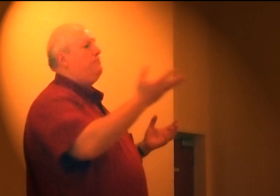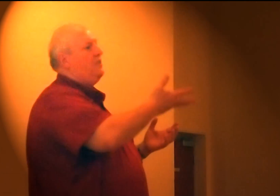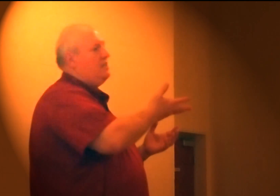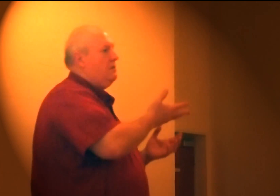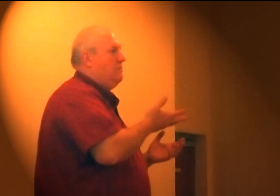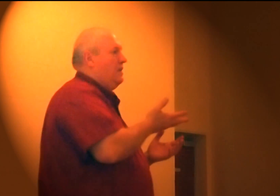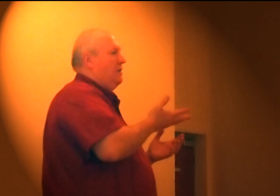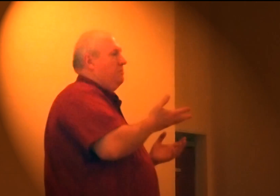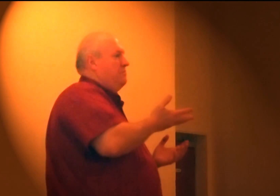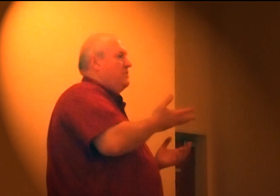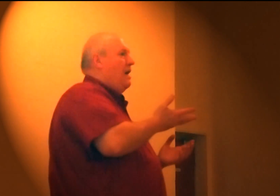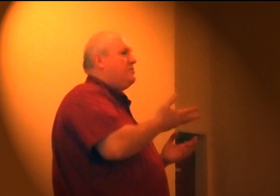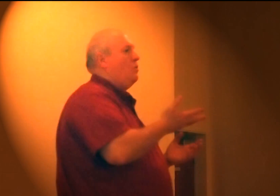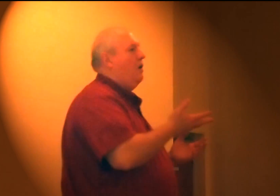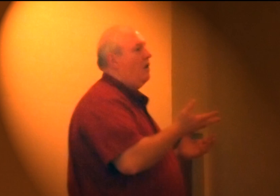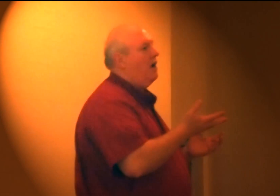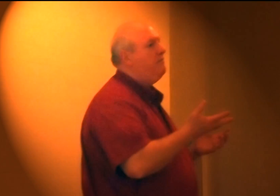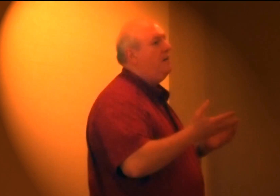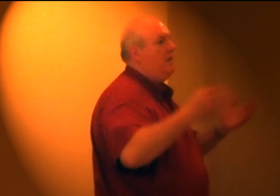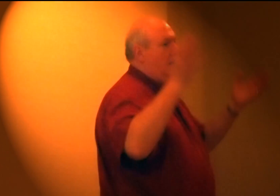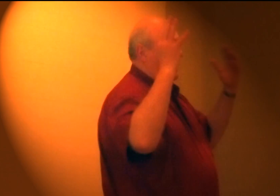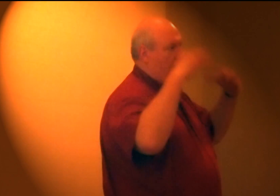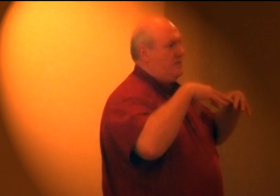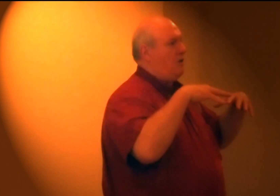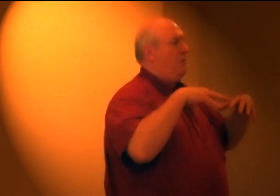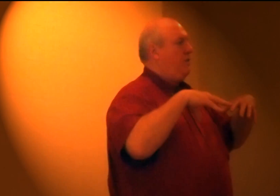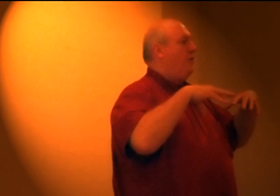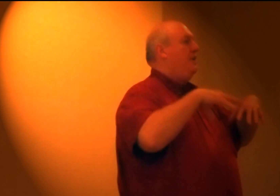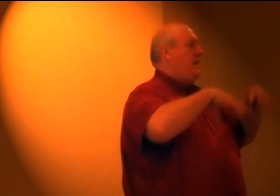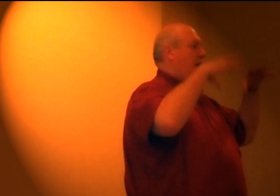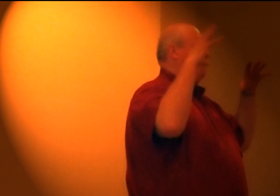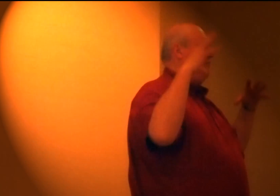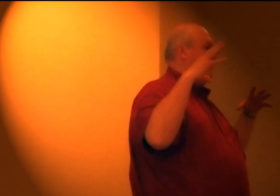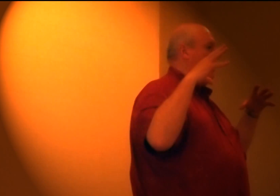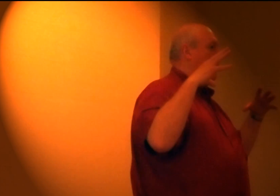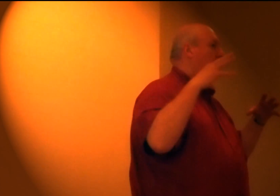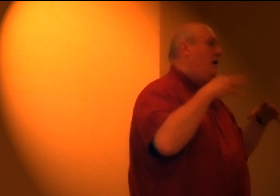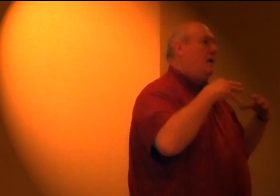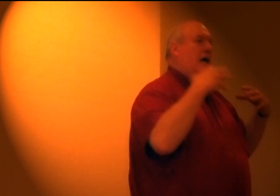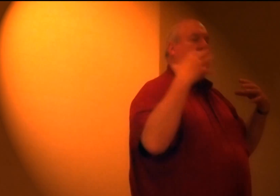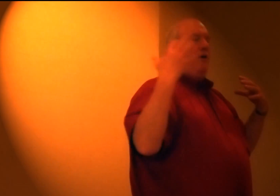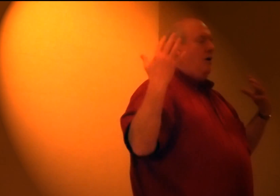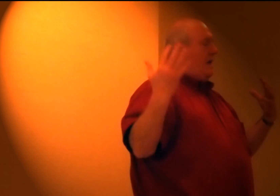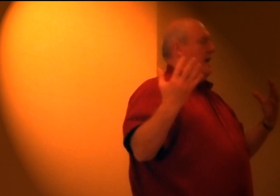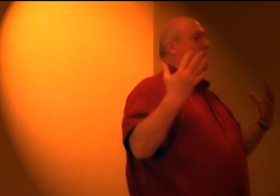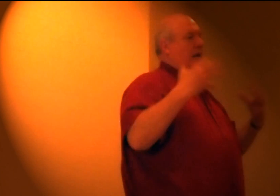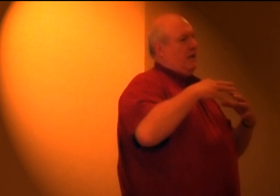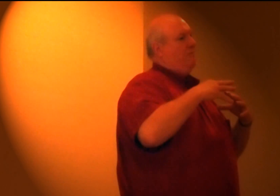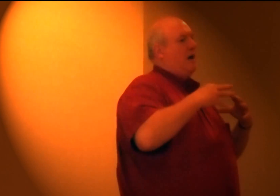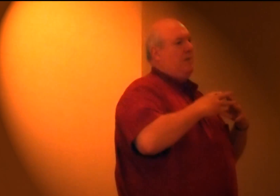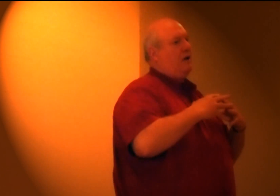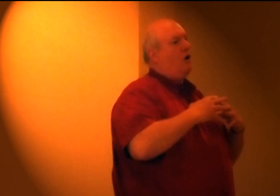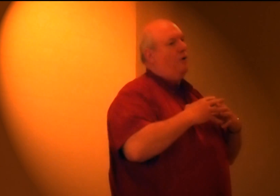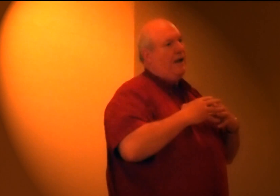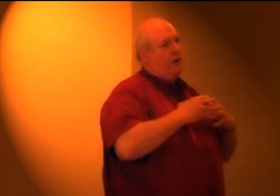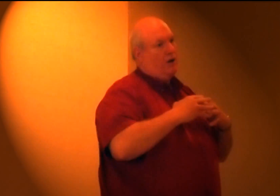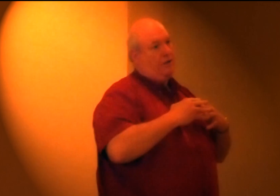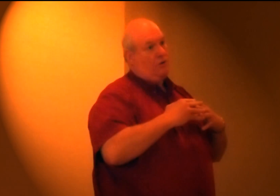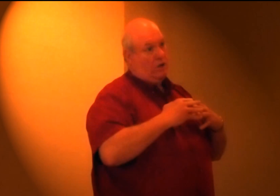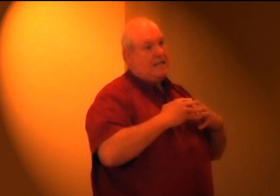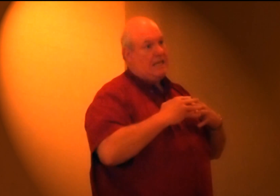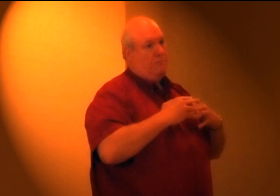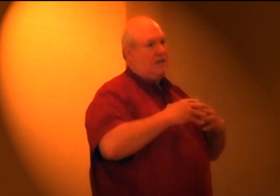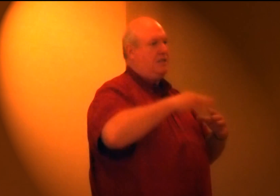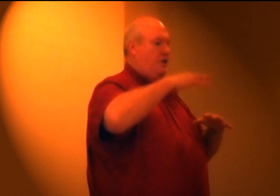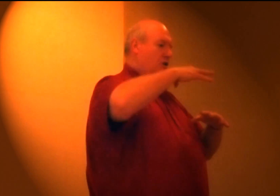go in strip the topsoil off and then start building the dam from there i don't know how many of them i've been called out